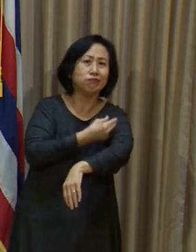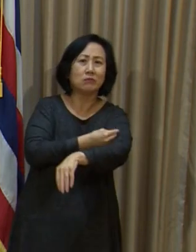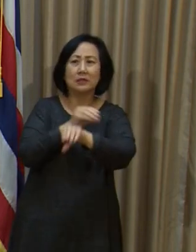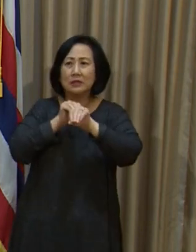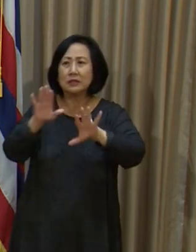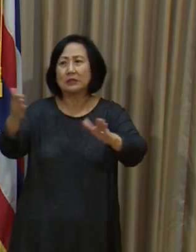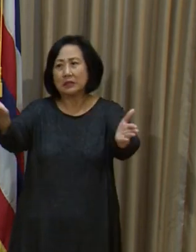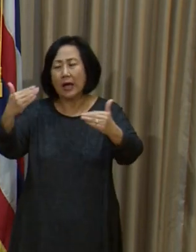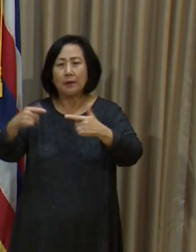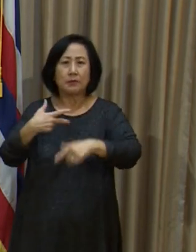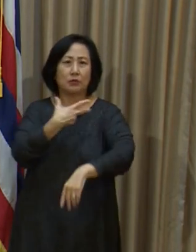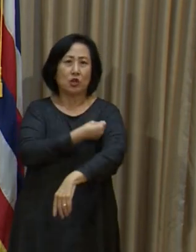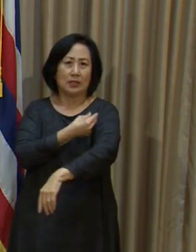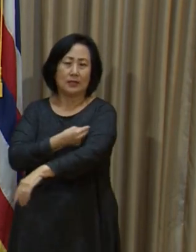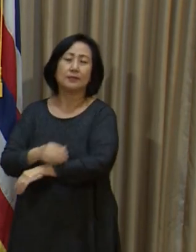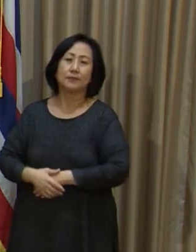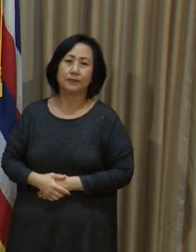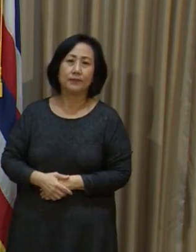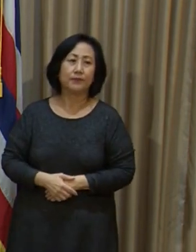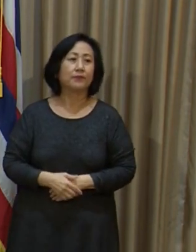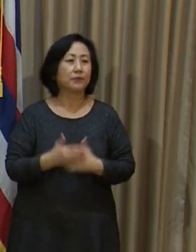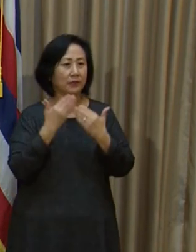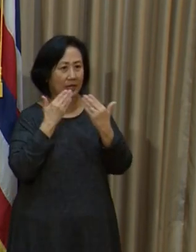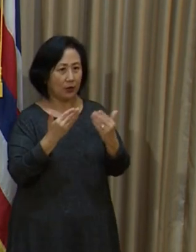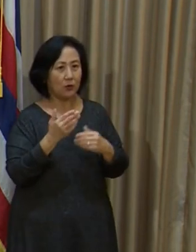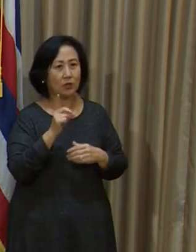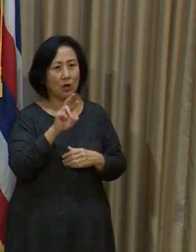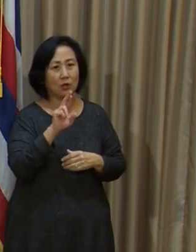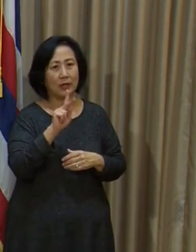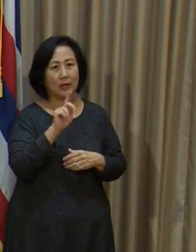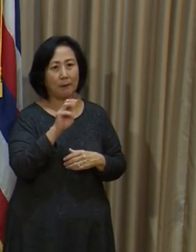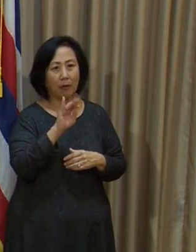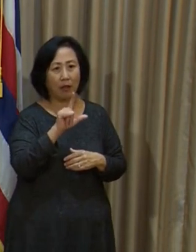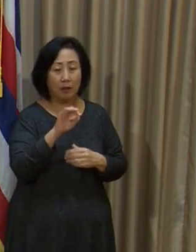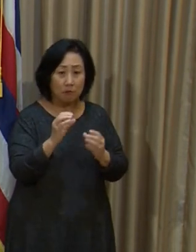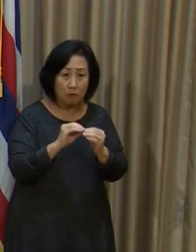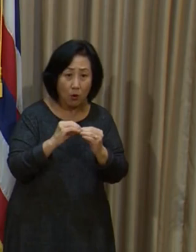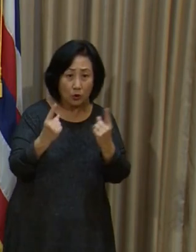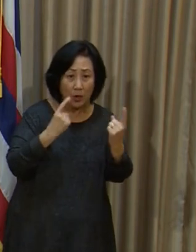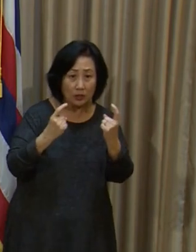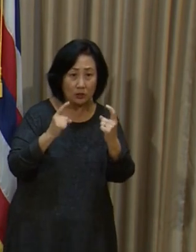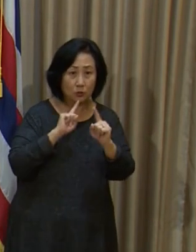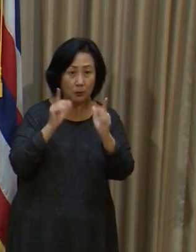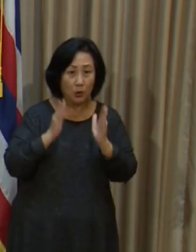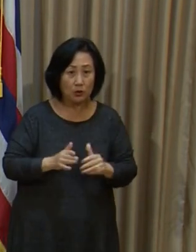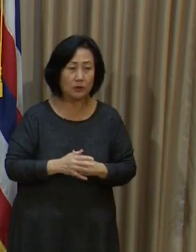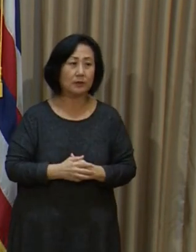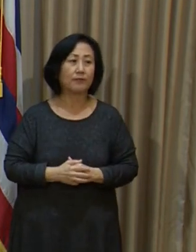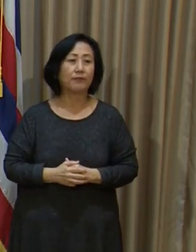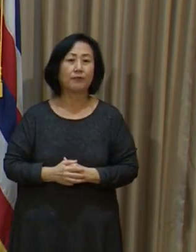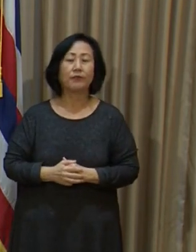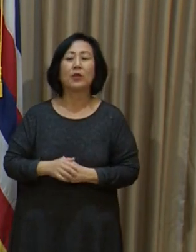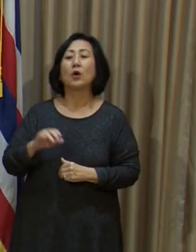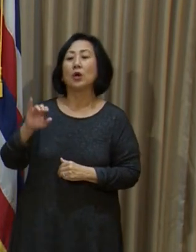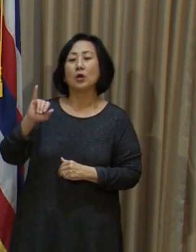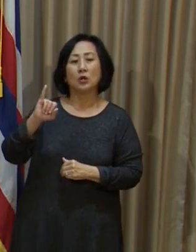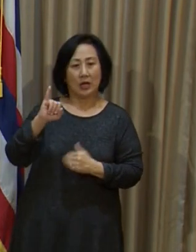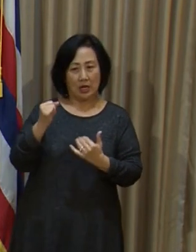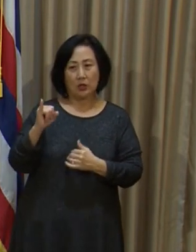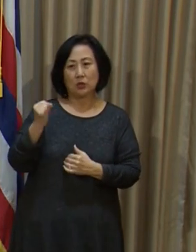people to come get shots in arms. Thank you very much, Dr. Kimball. Any other questions, reporters? Okay, Jolani.